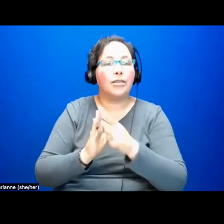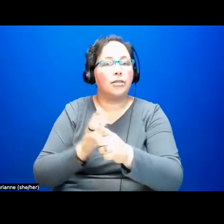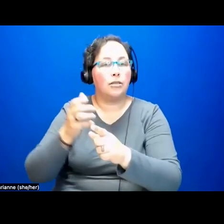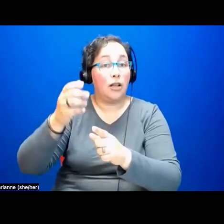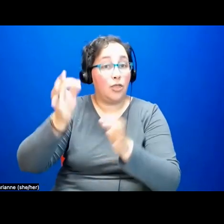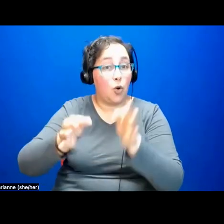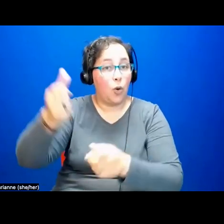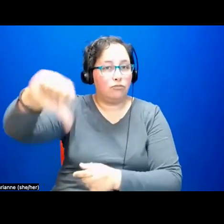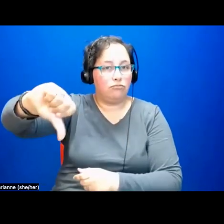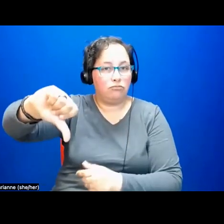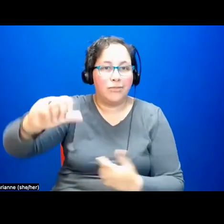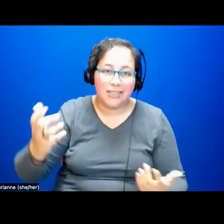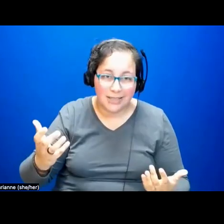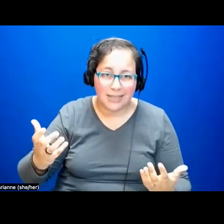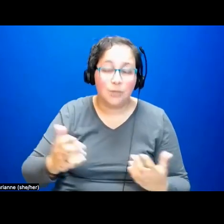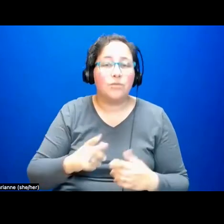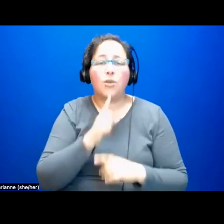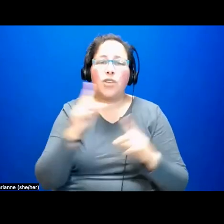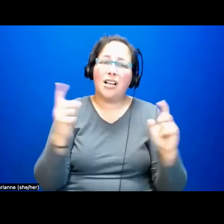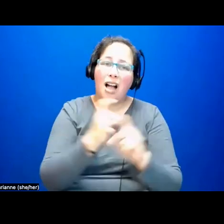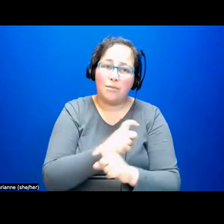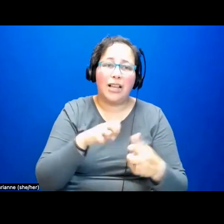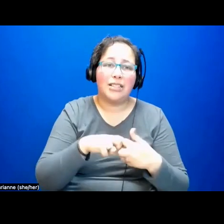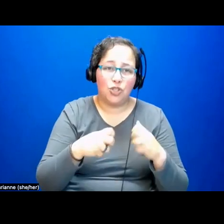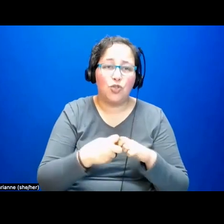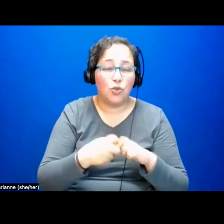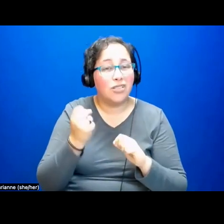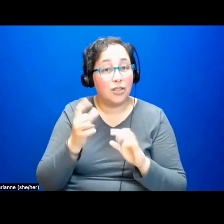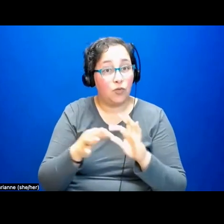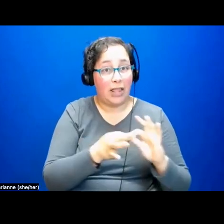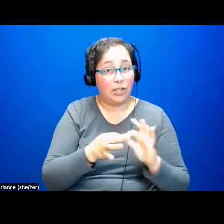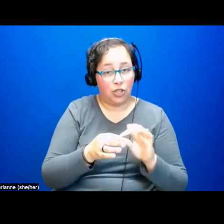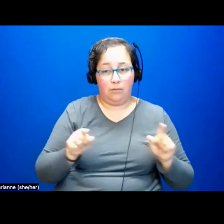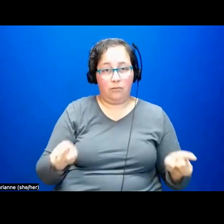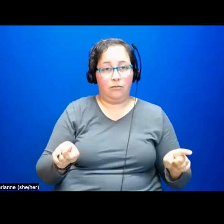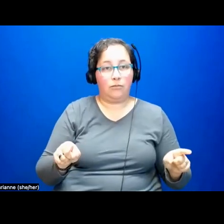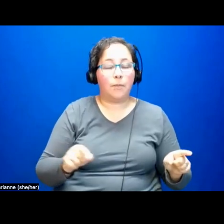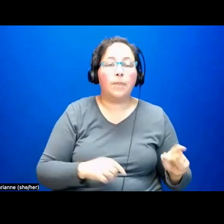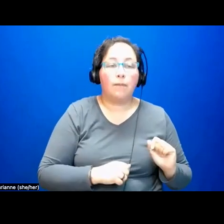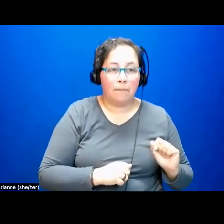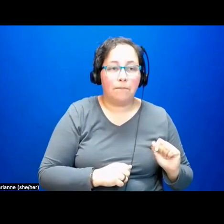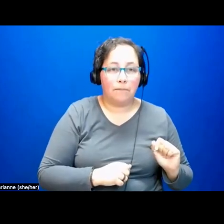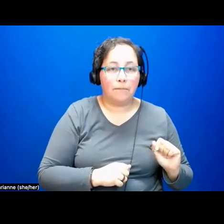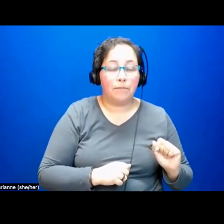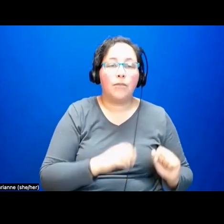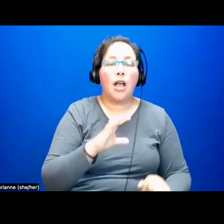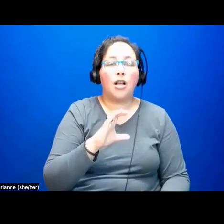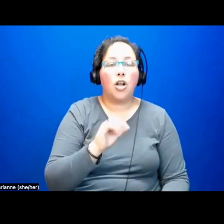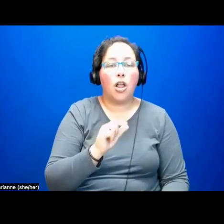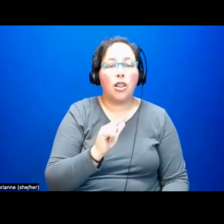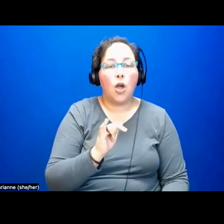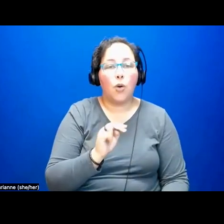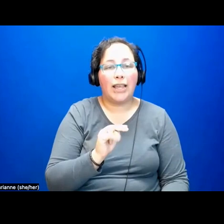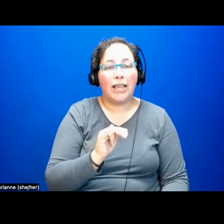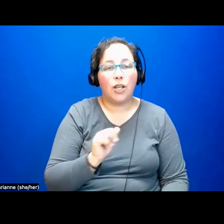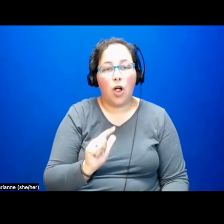Now there's some really complex issues here about the relationship between insurgency and the colonial modalities